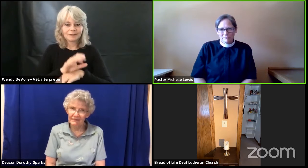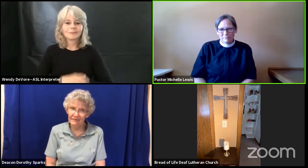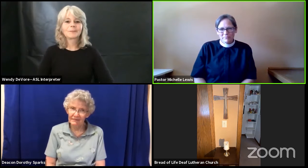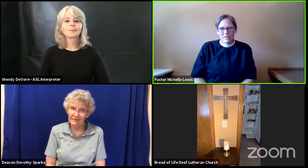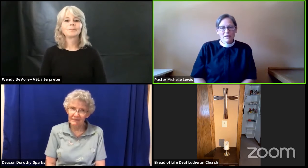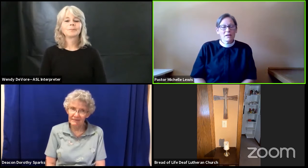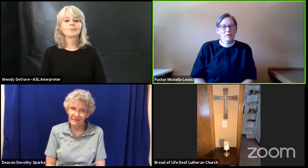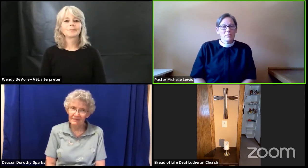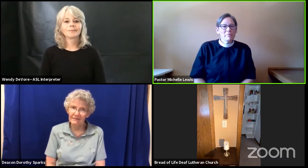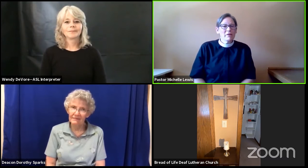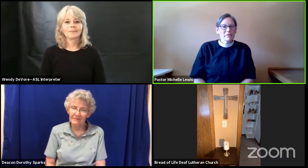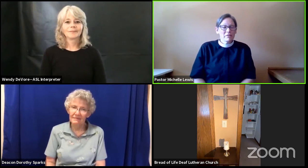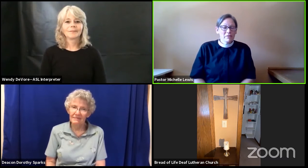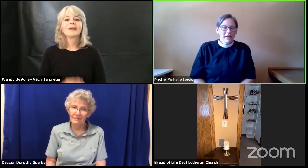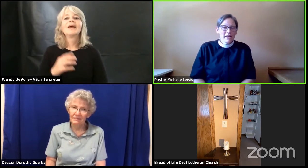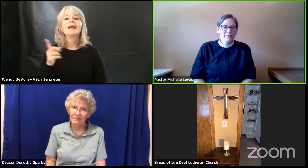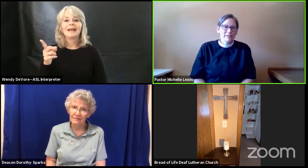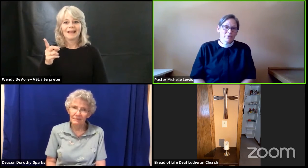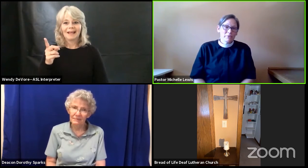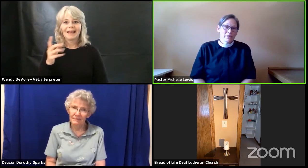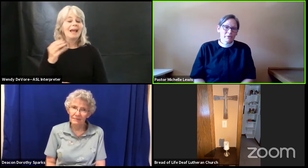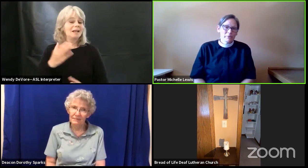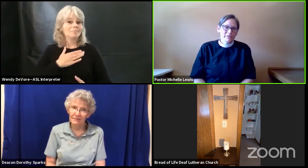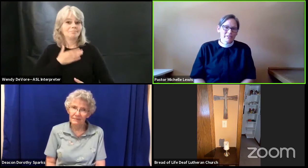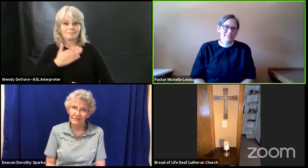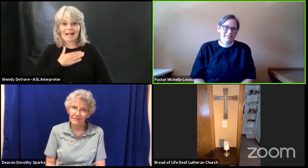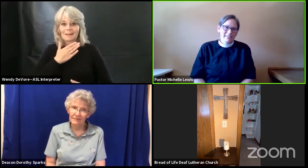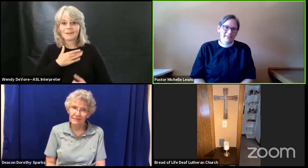And I'm glad that you are here with us today.